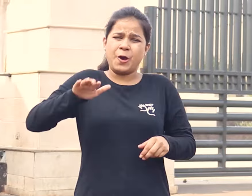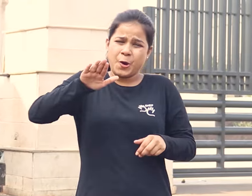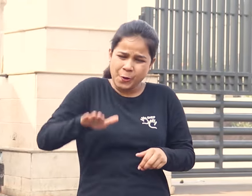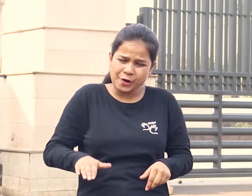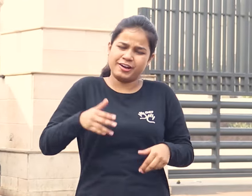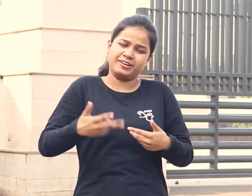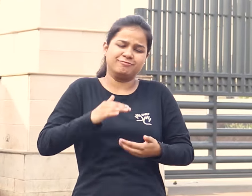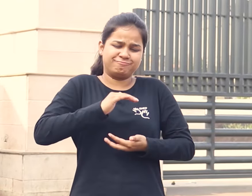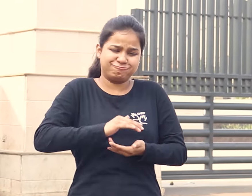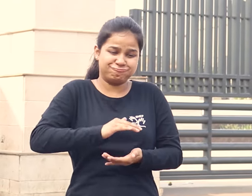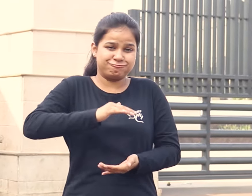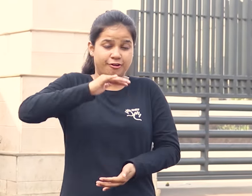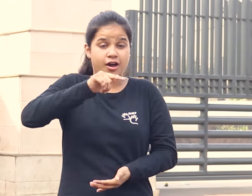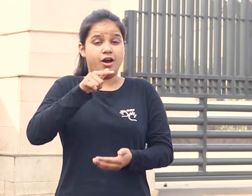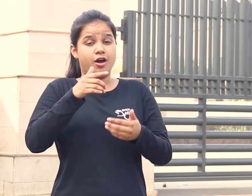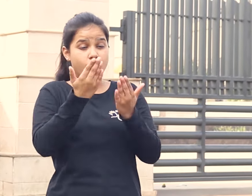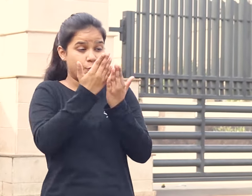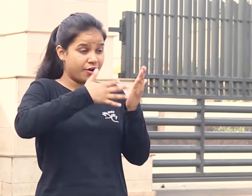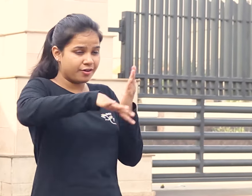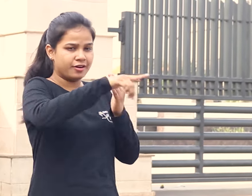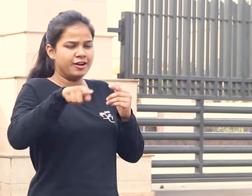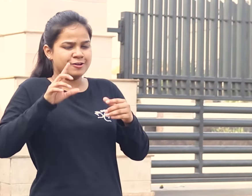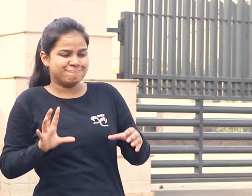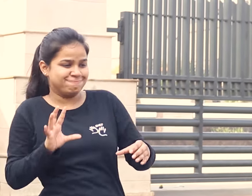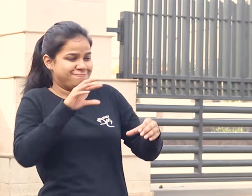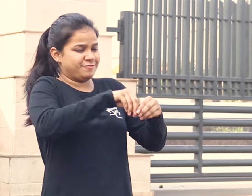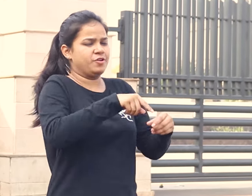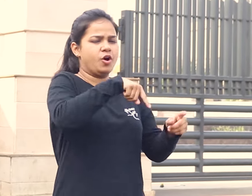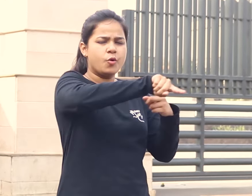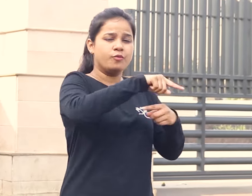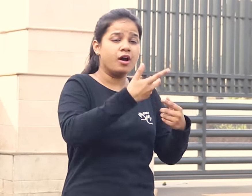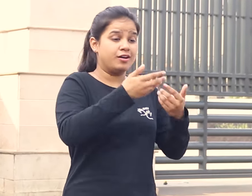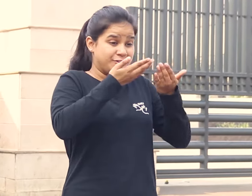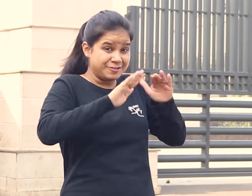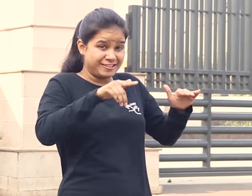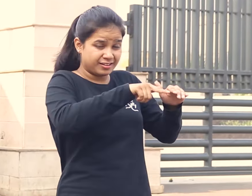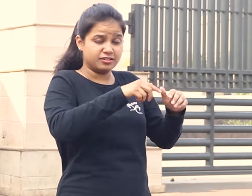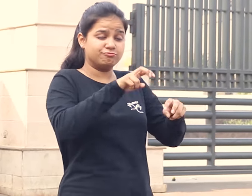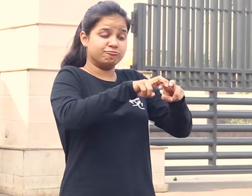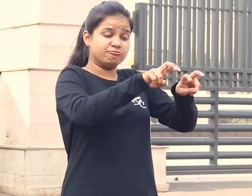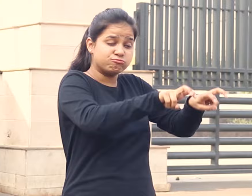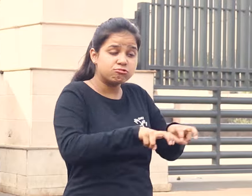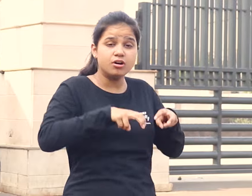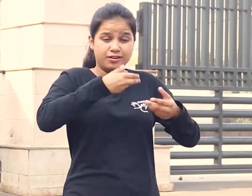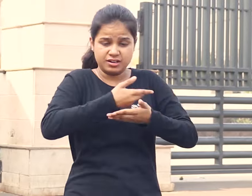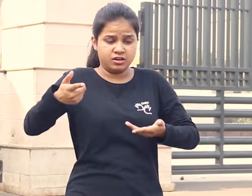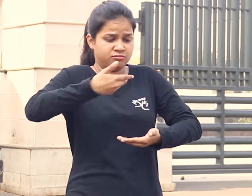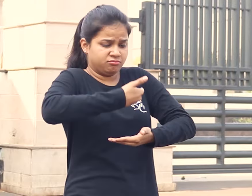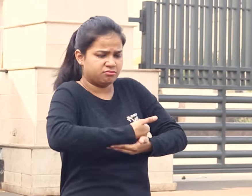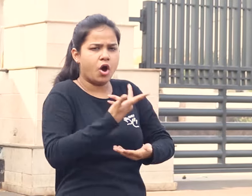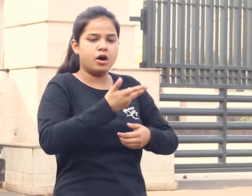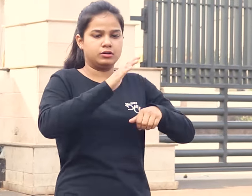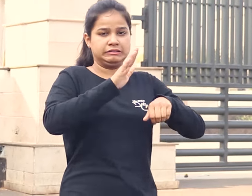on 14th April 1891 in a family of Harijans. In his school days, he faced inequality